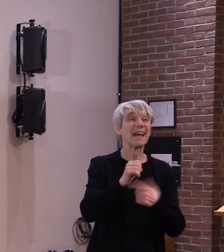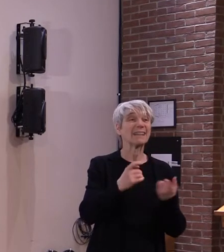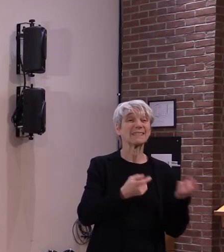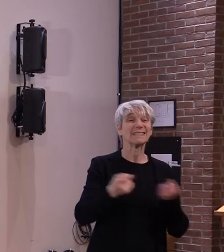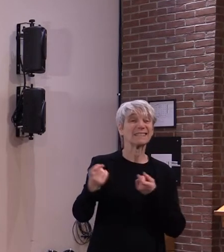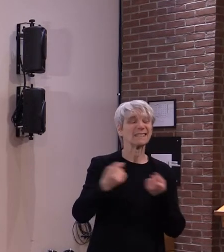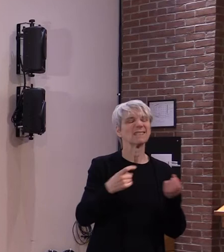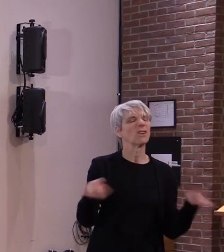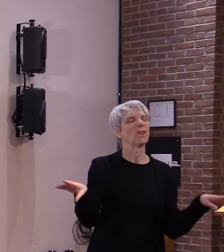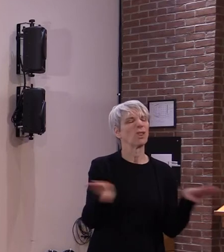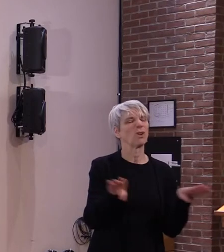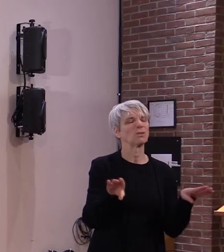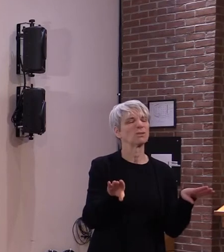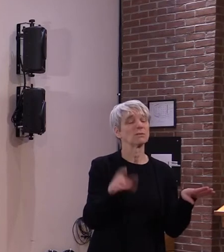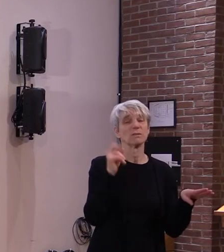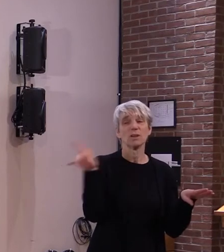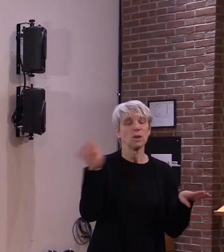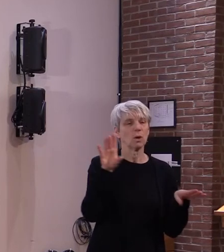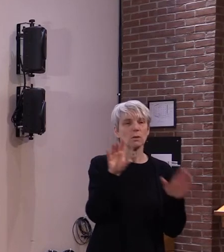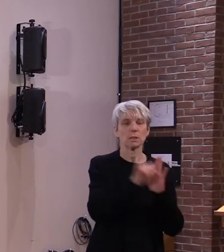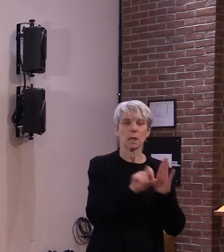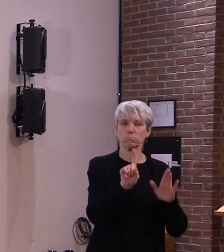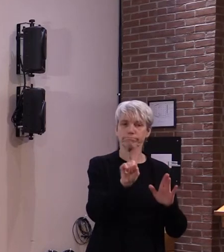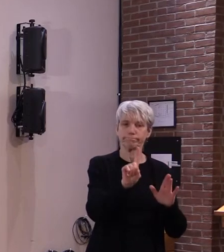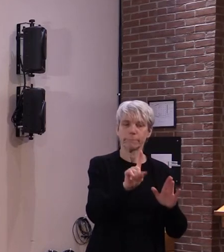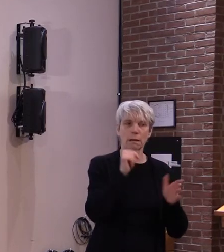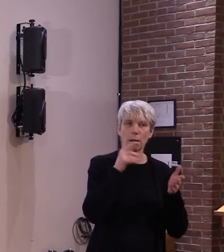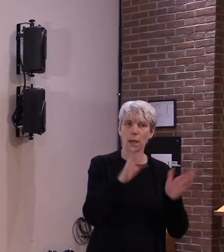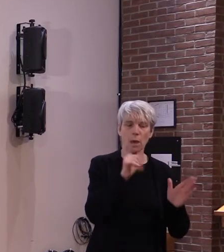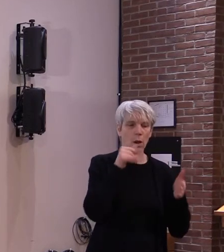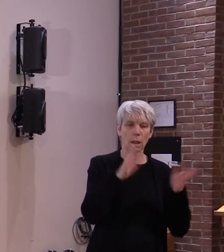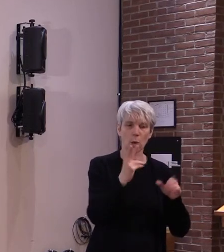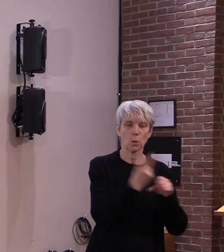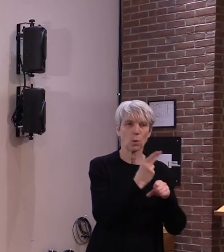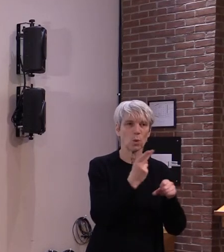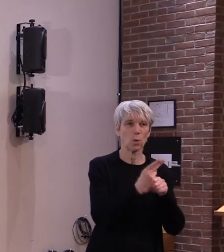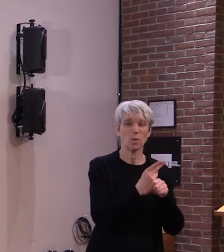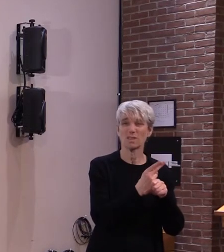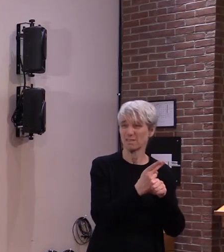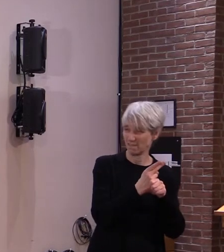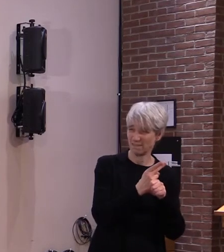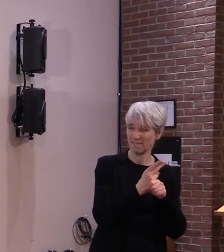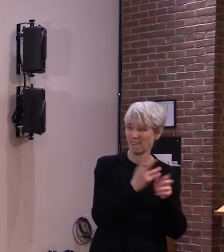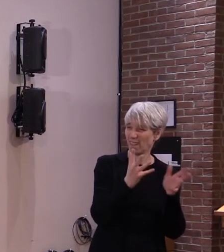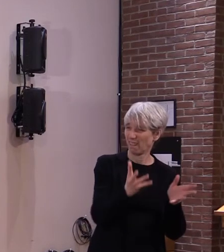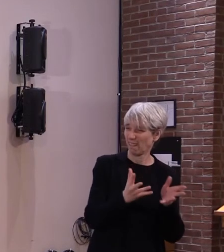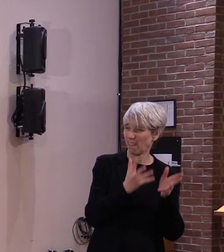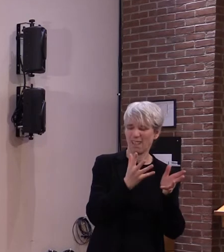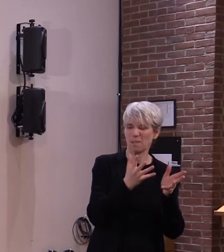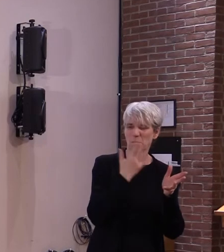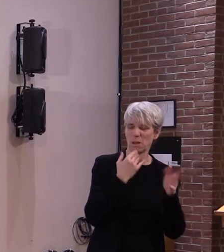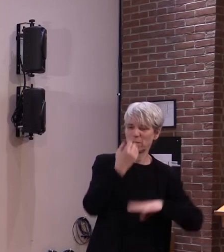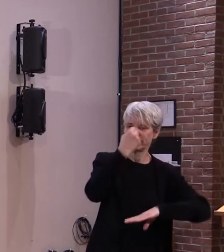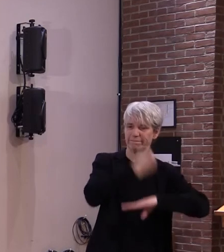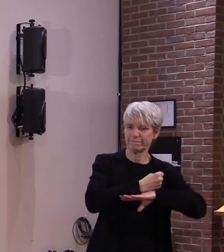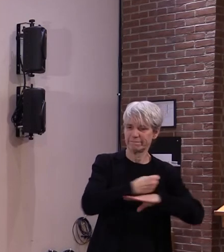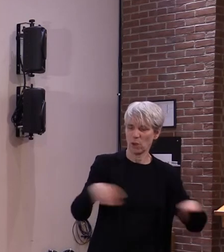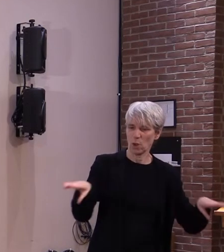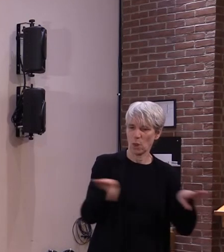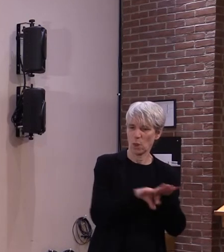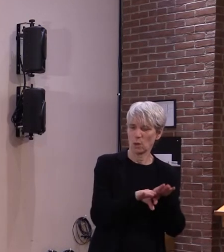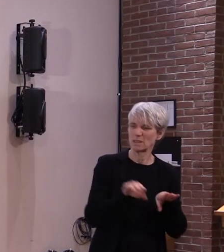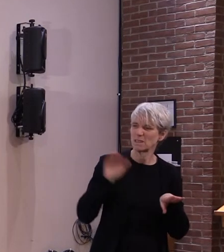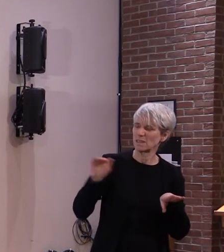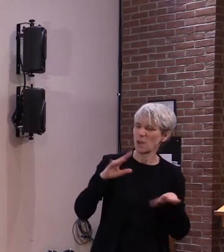one to use the rink given the state's restrictions and they're looking to you to see when those restrictions might be lifted because it